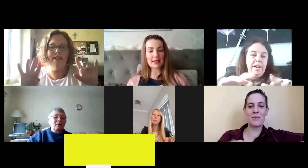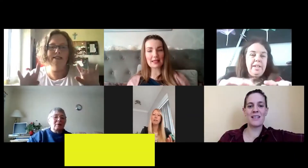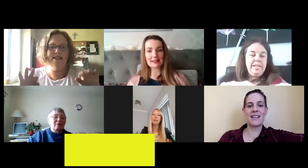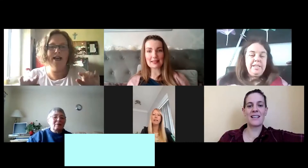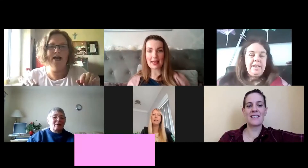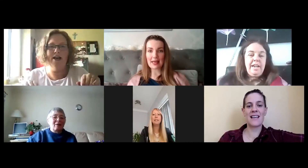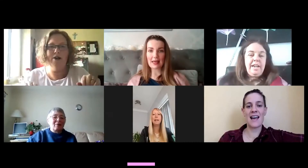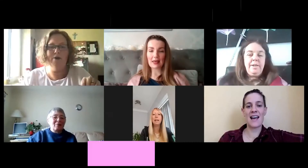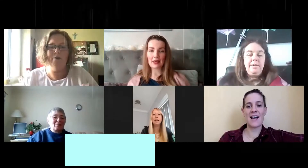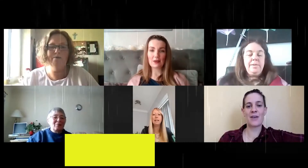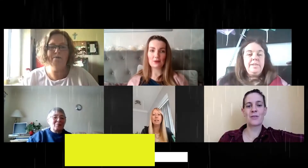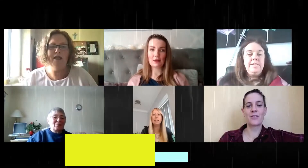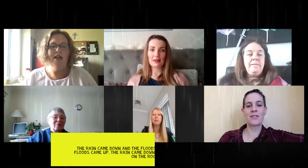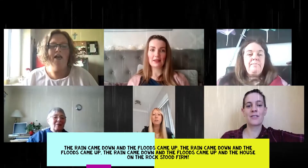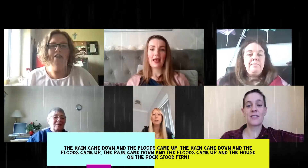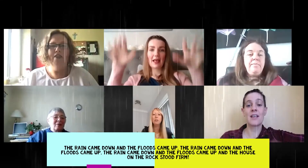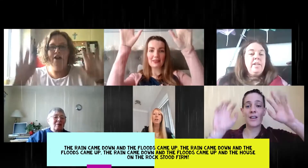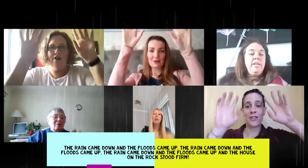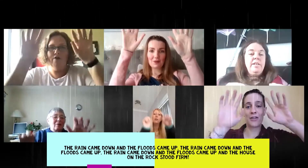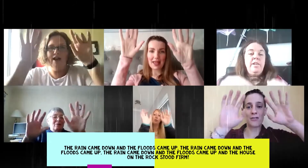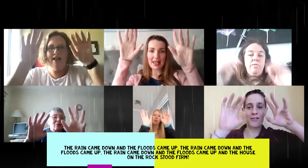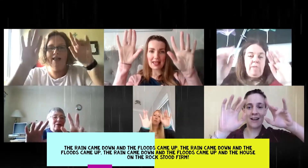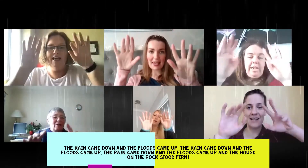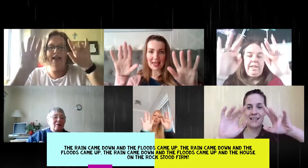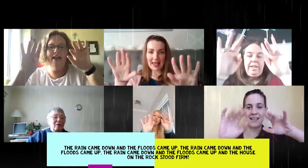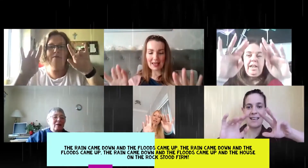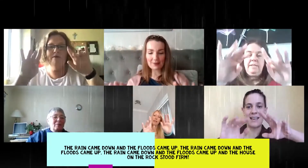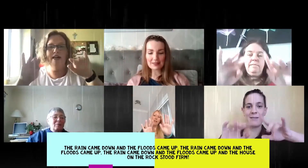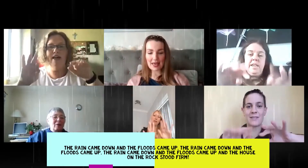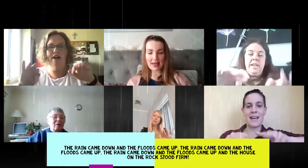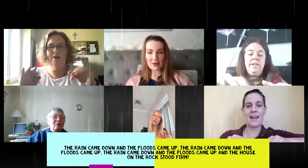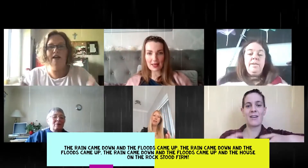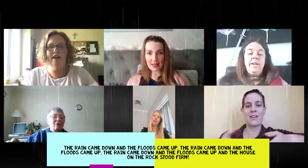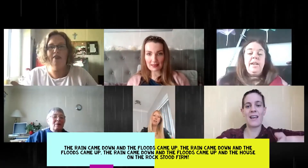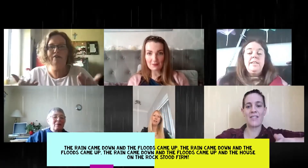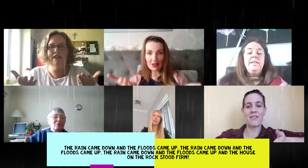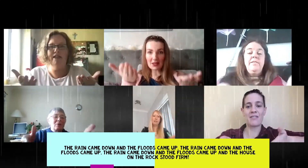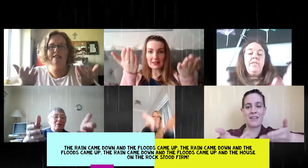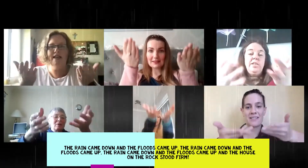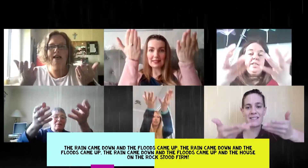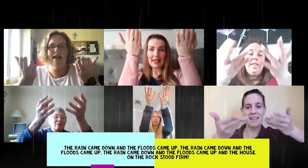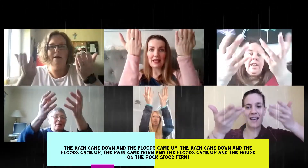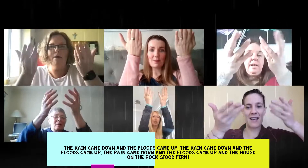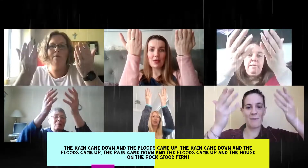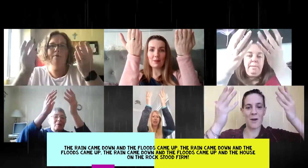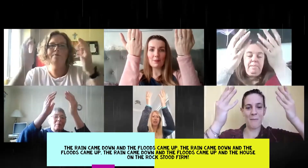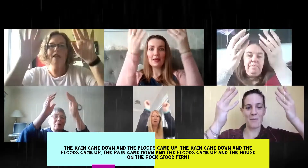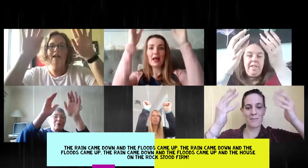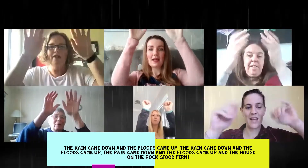and the clouds